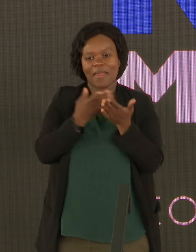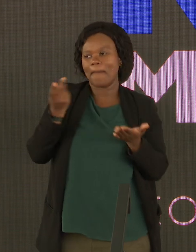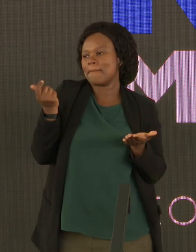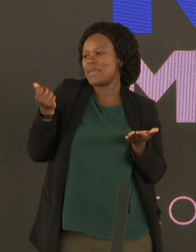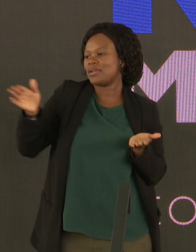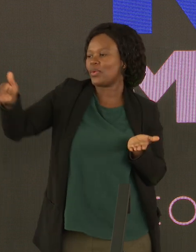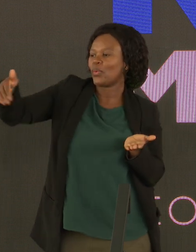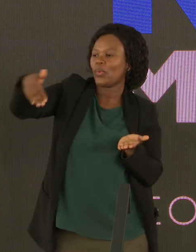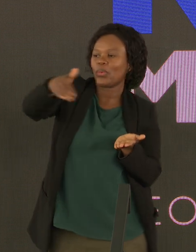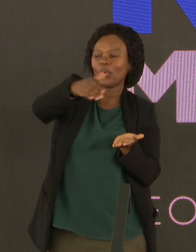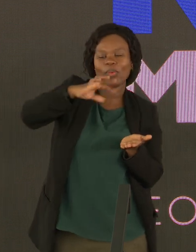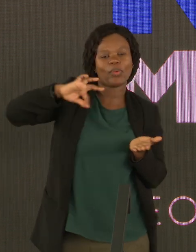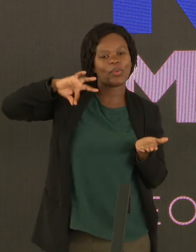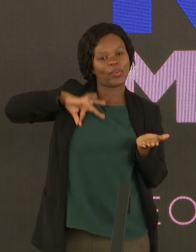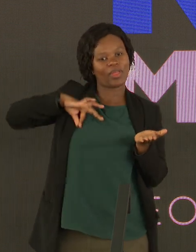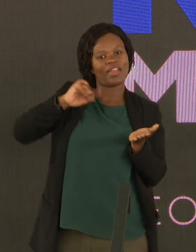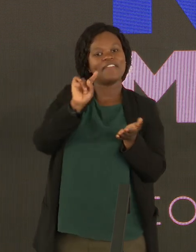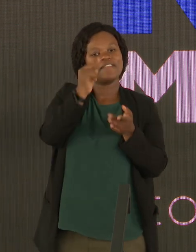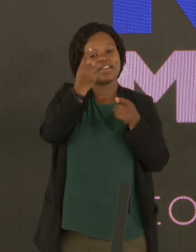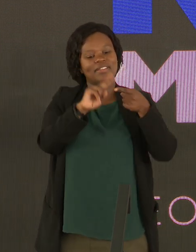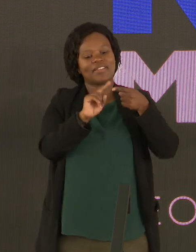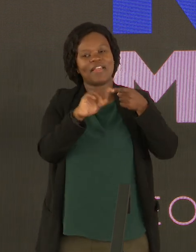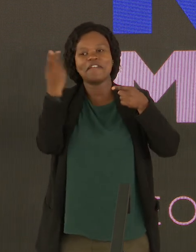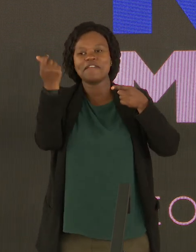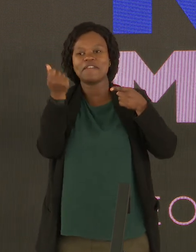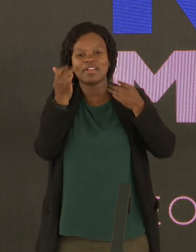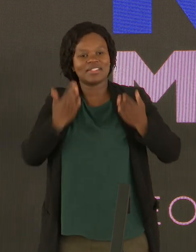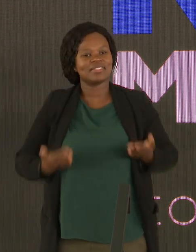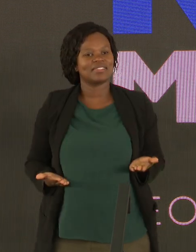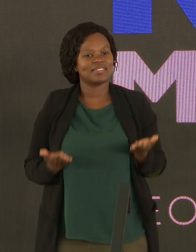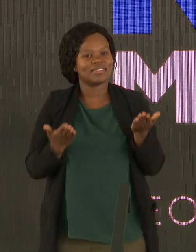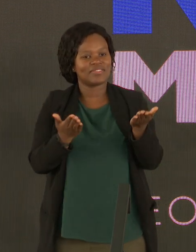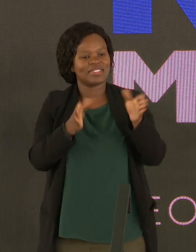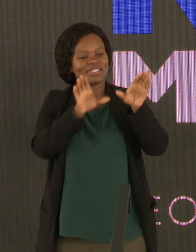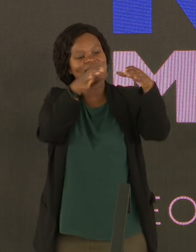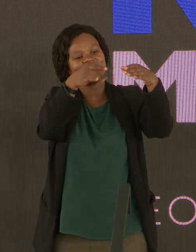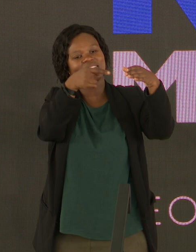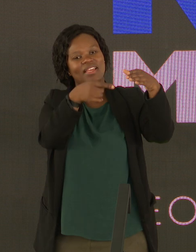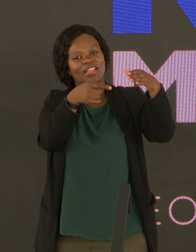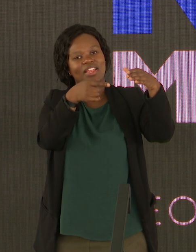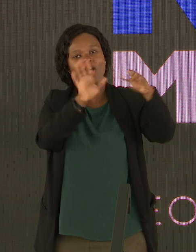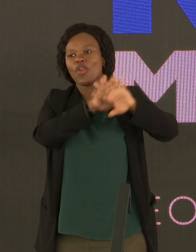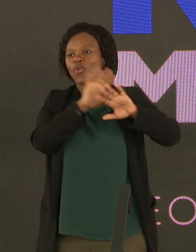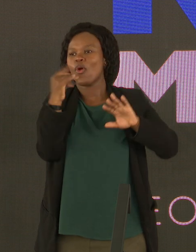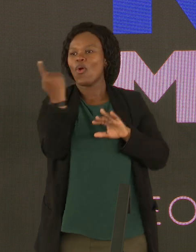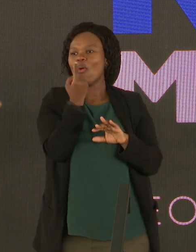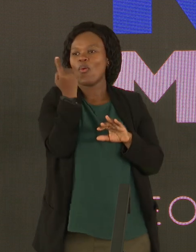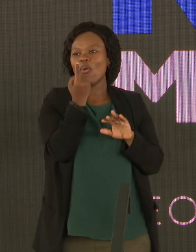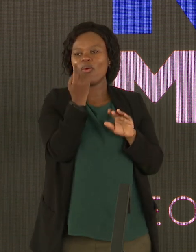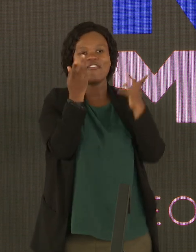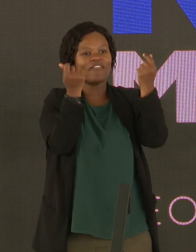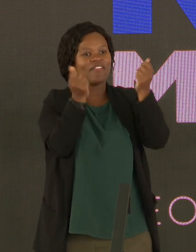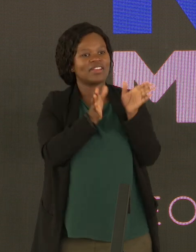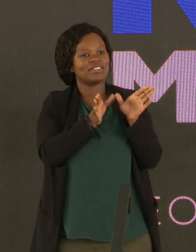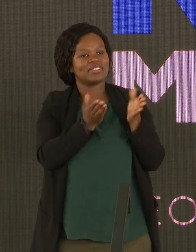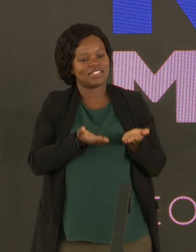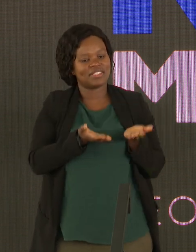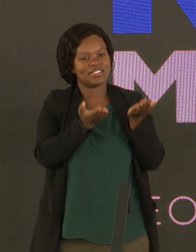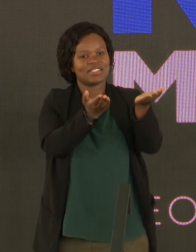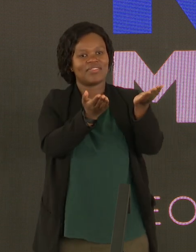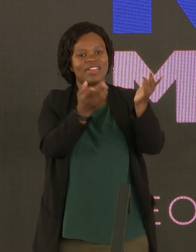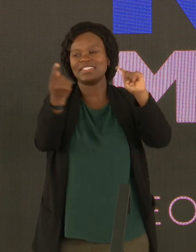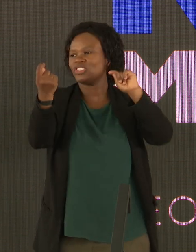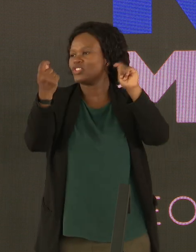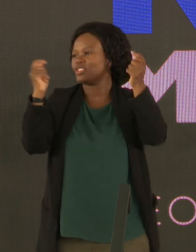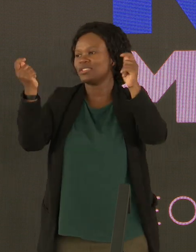need. Firstly is the financial services sector. Not only is the financial services sector still really untransformed and